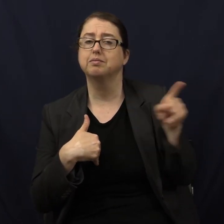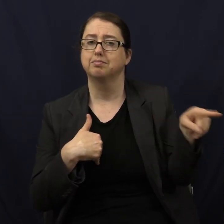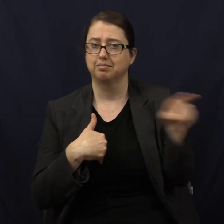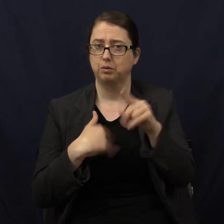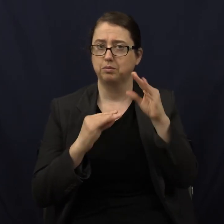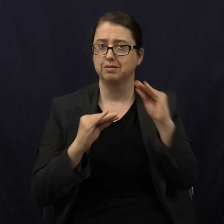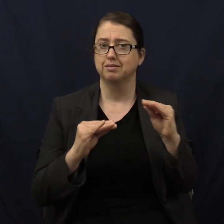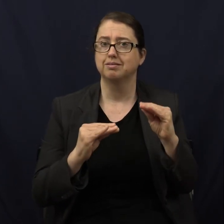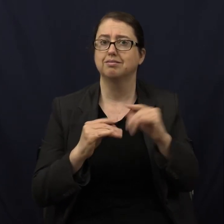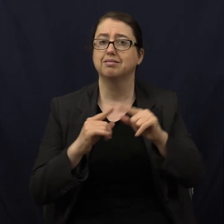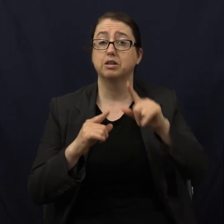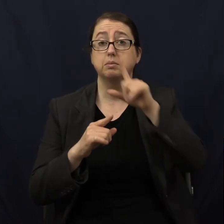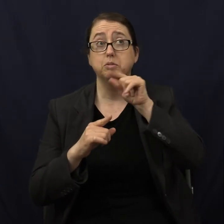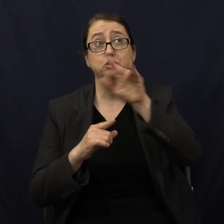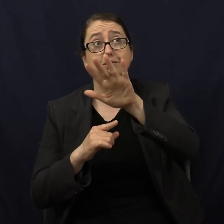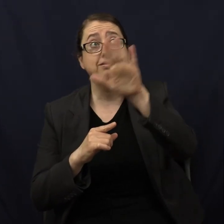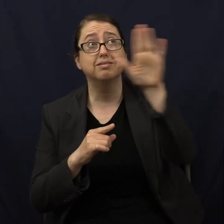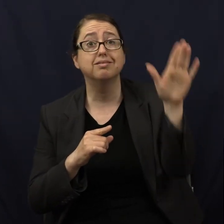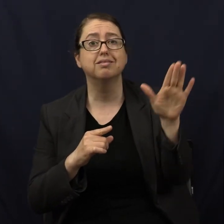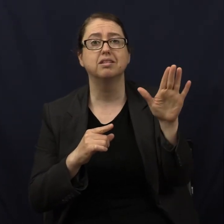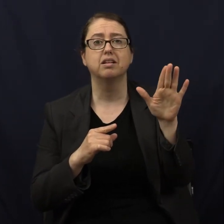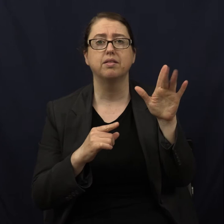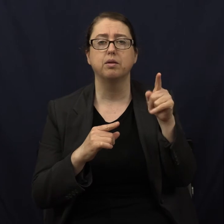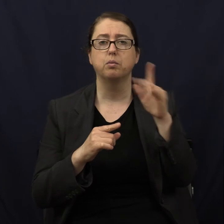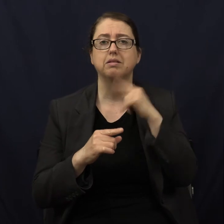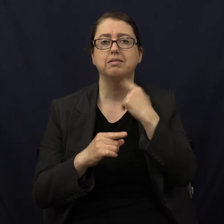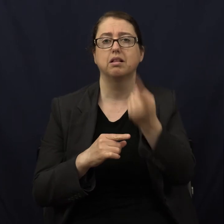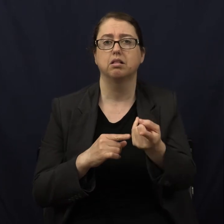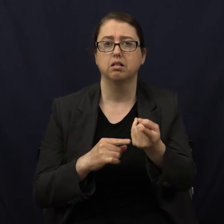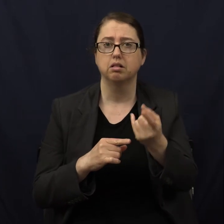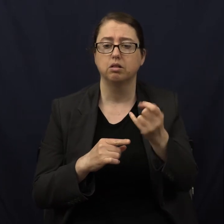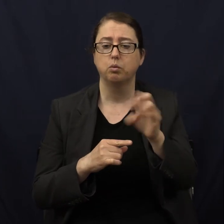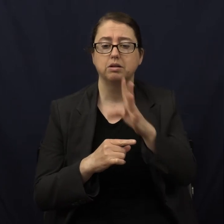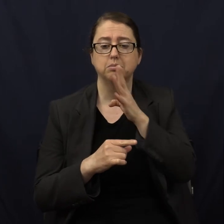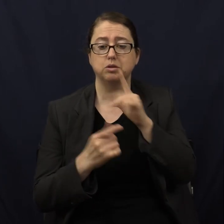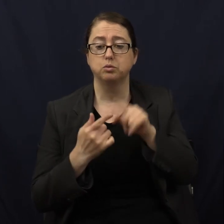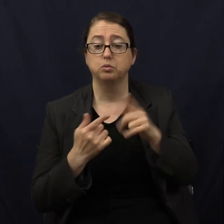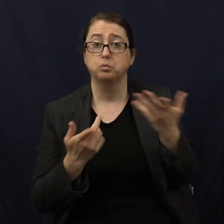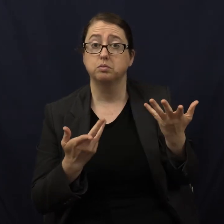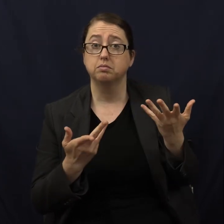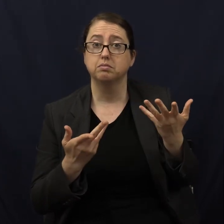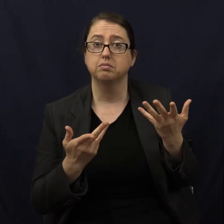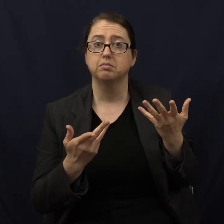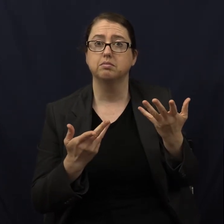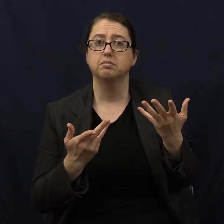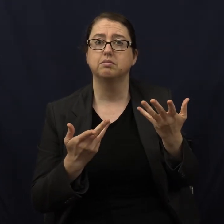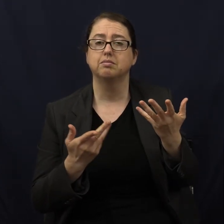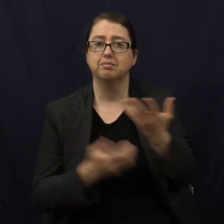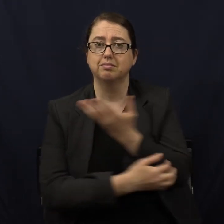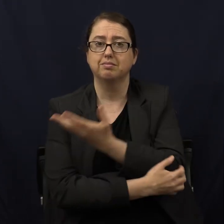Teach you. And the fowls of the air, and they shall tell you. Or speak to who? Any tree huggers here?